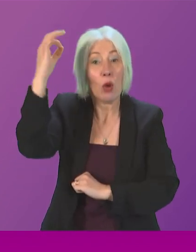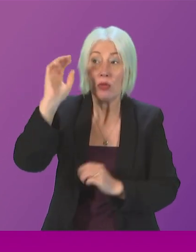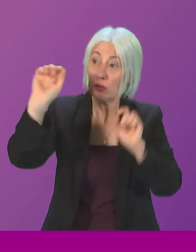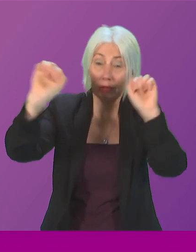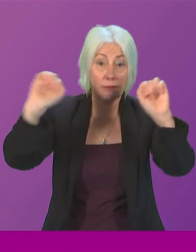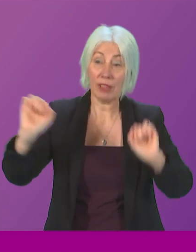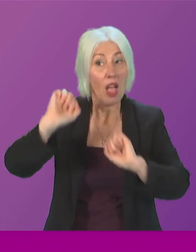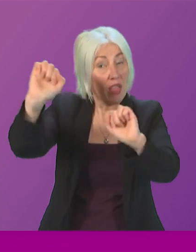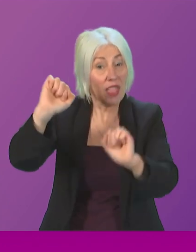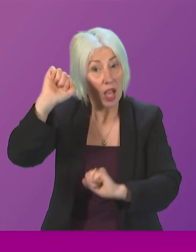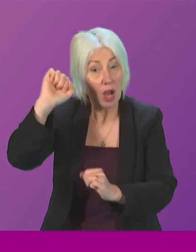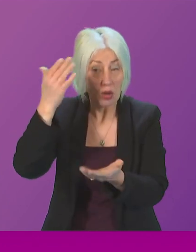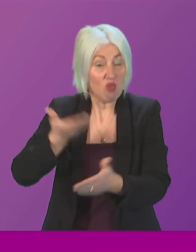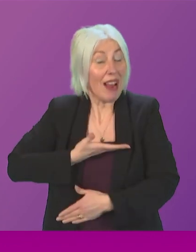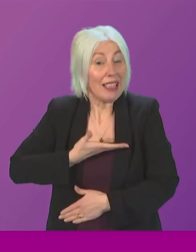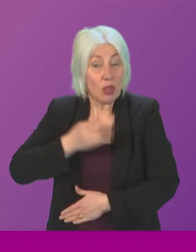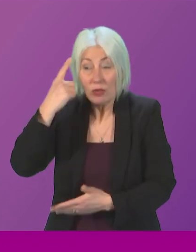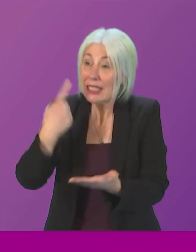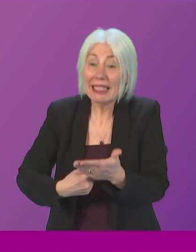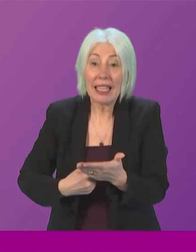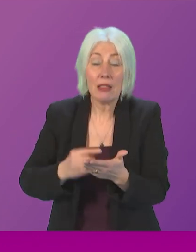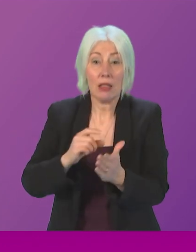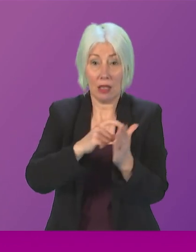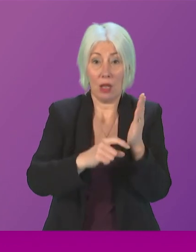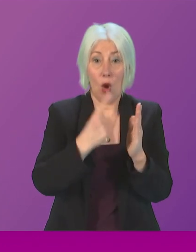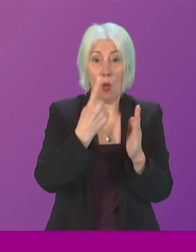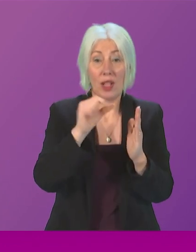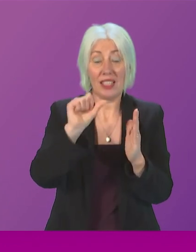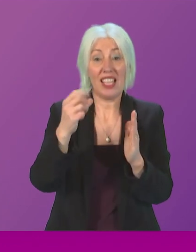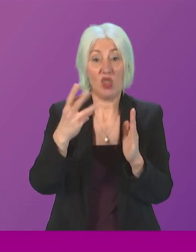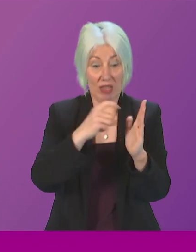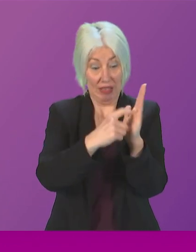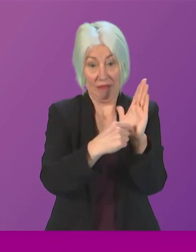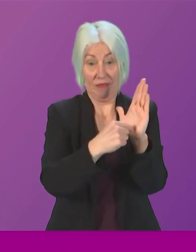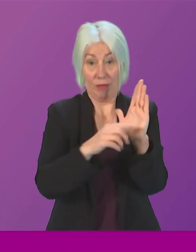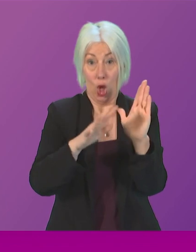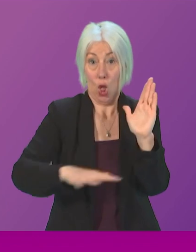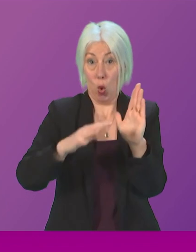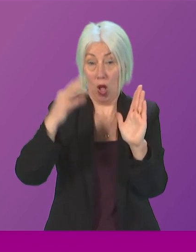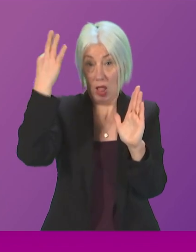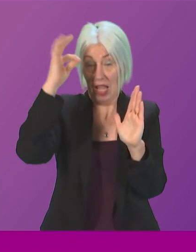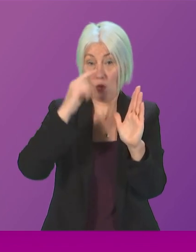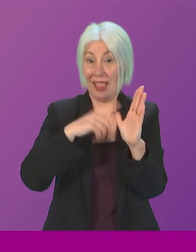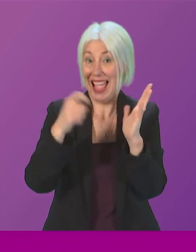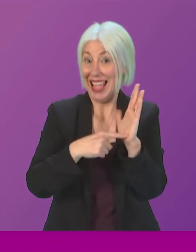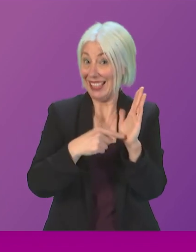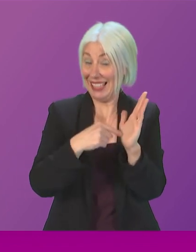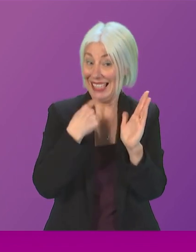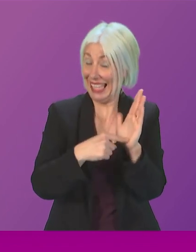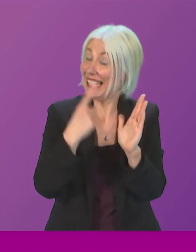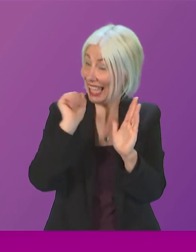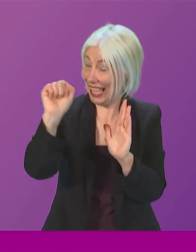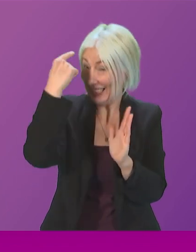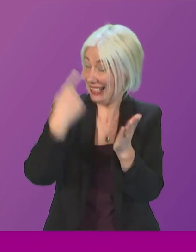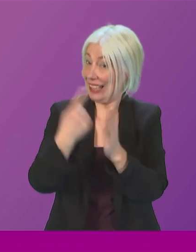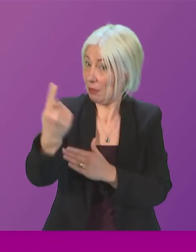and it their right to make those decisions of course under section 163 of the local government act 1973 so we'll continue to make sure